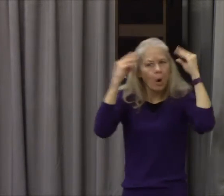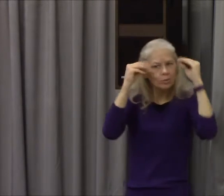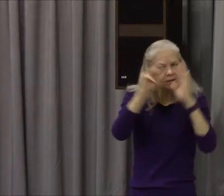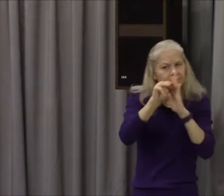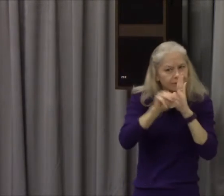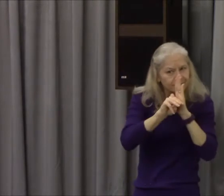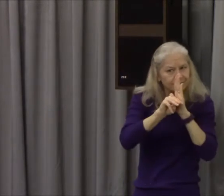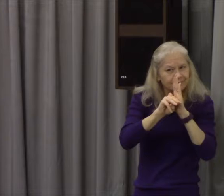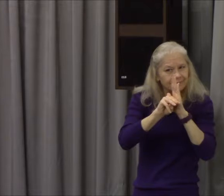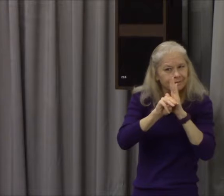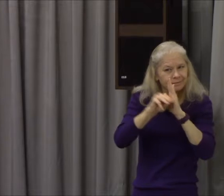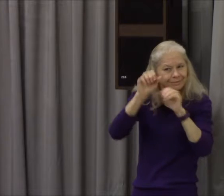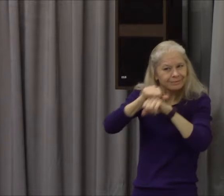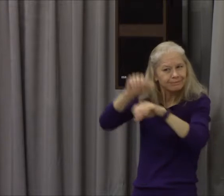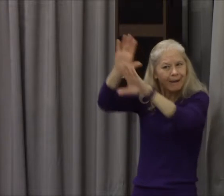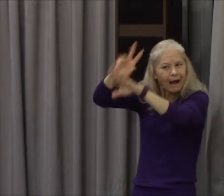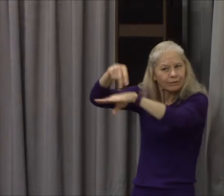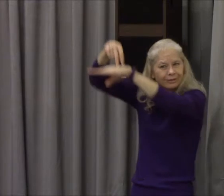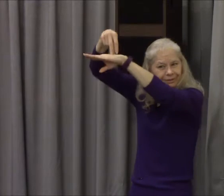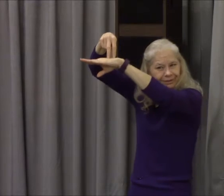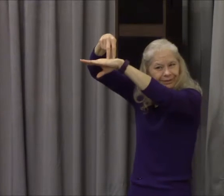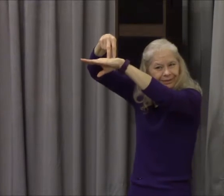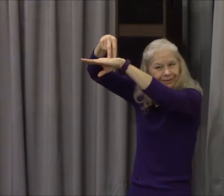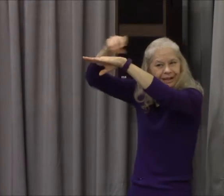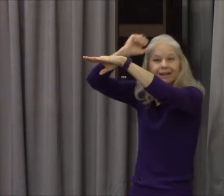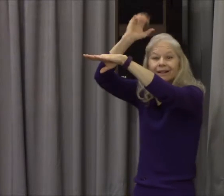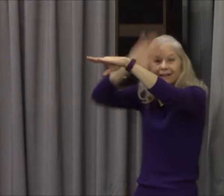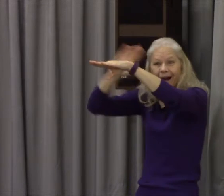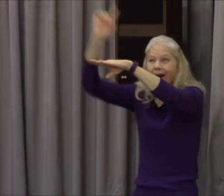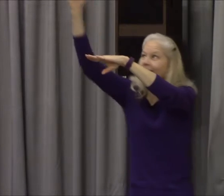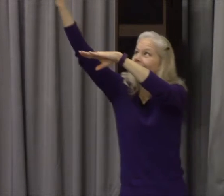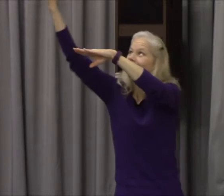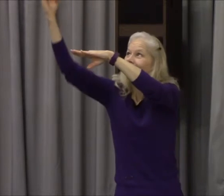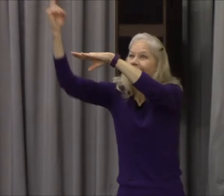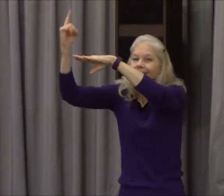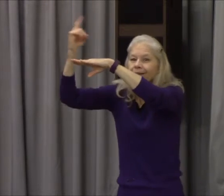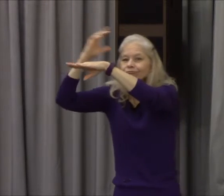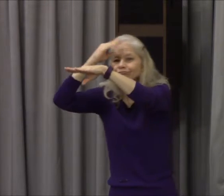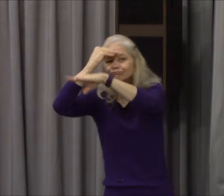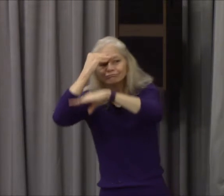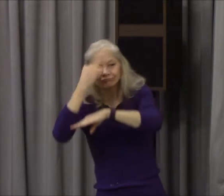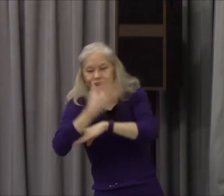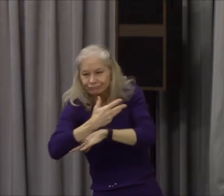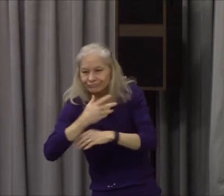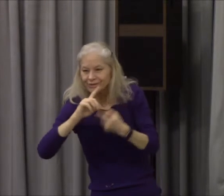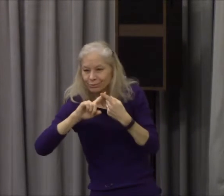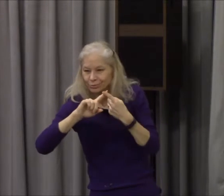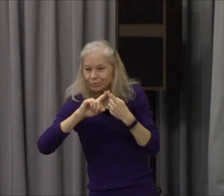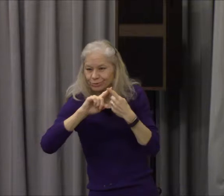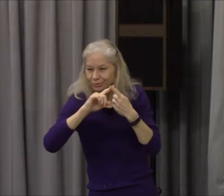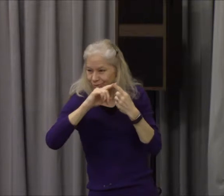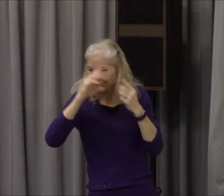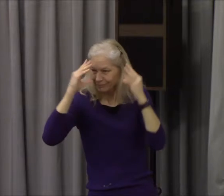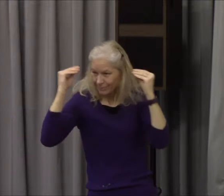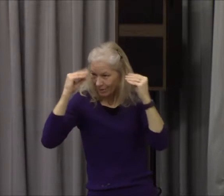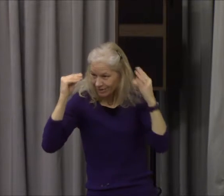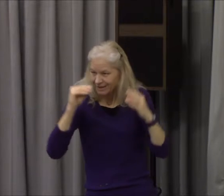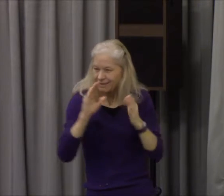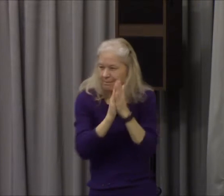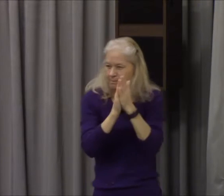God came down to Mount Sinai and the Bible says in Exodus 24 that